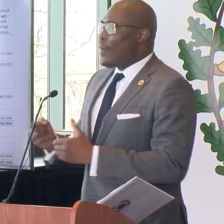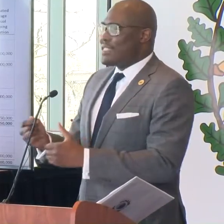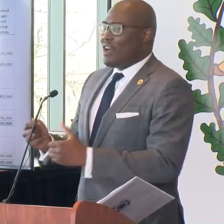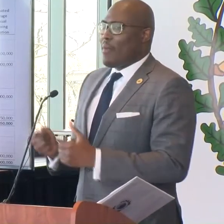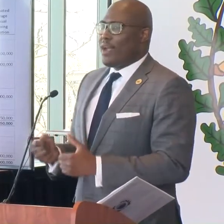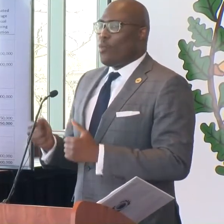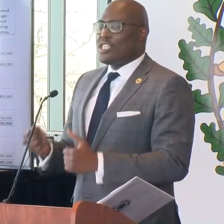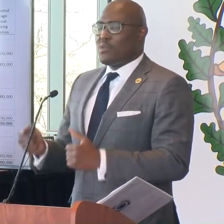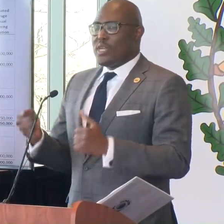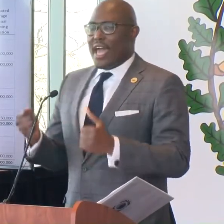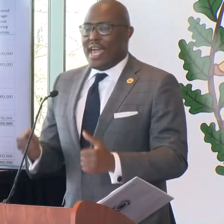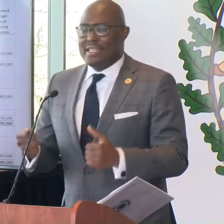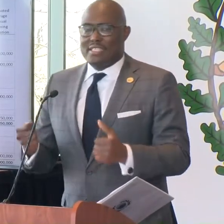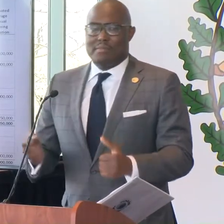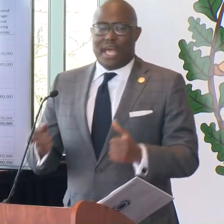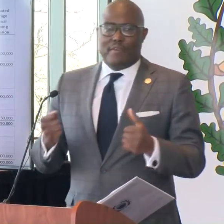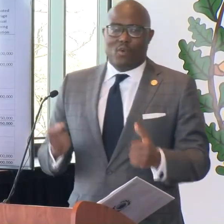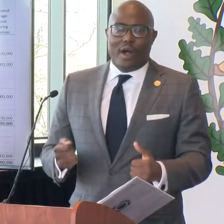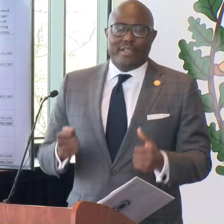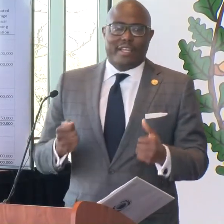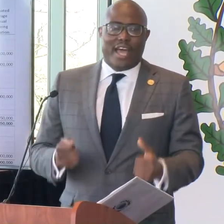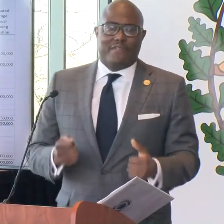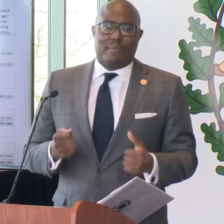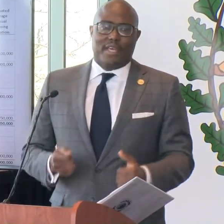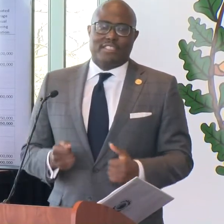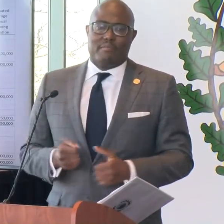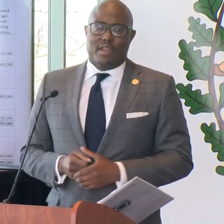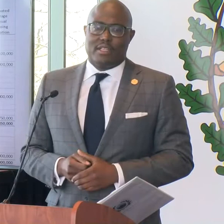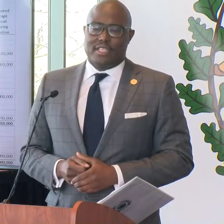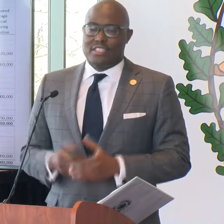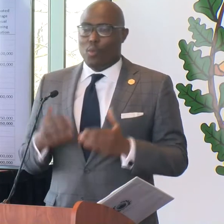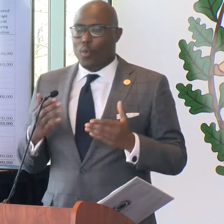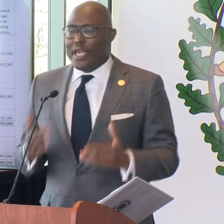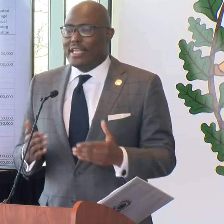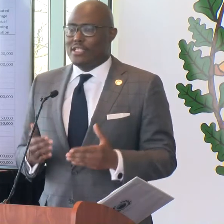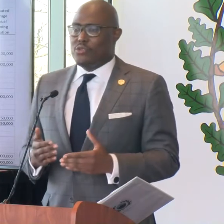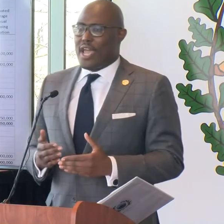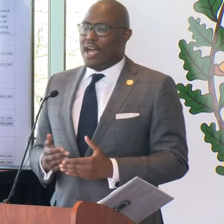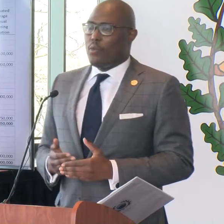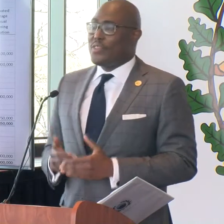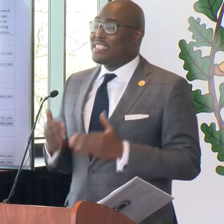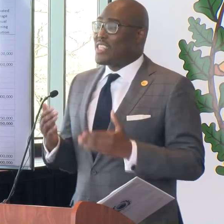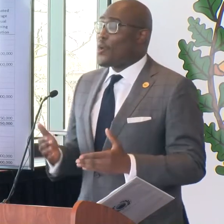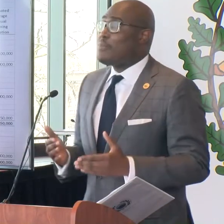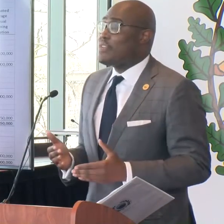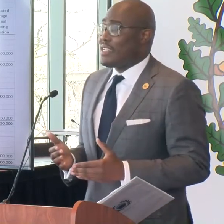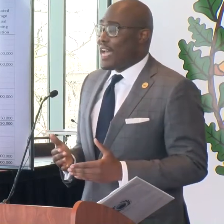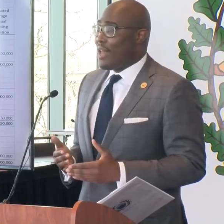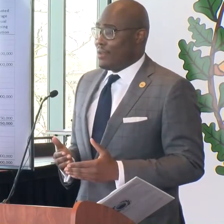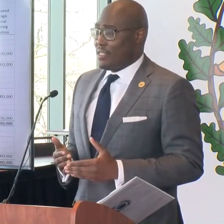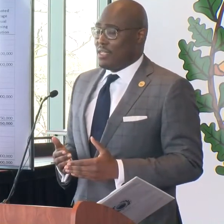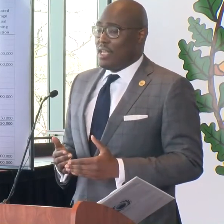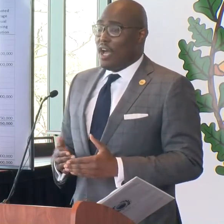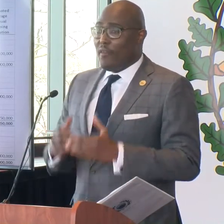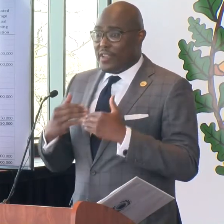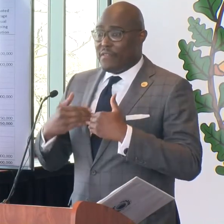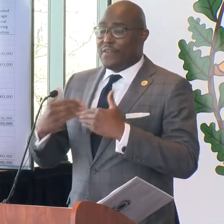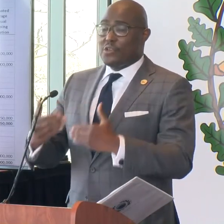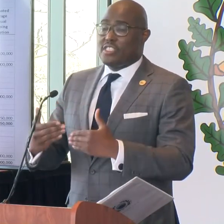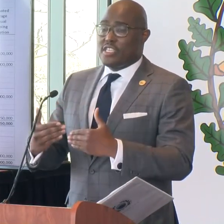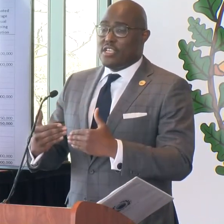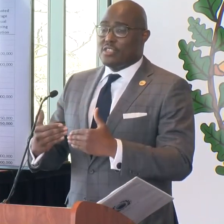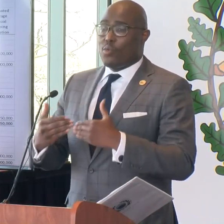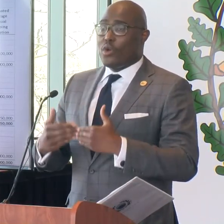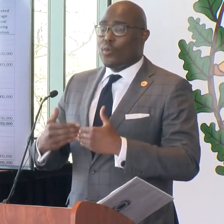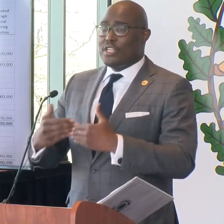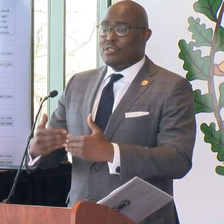you always come back wishing we had some type of quality in life and place amenities. And so what we can do now with this $30 million in